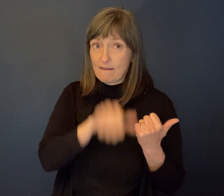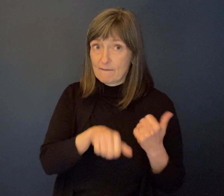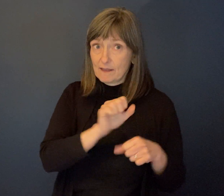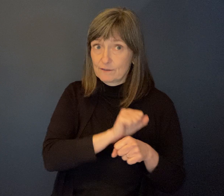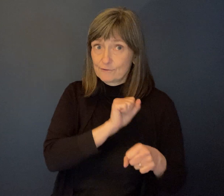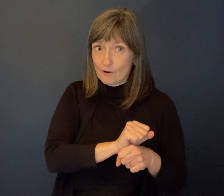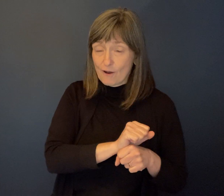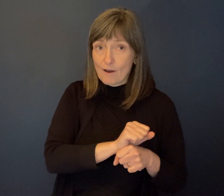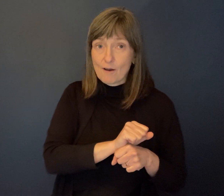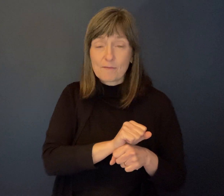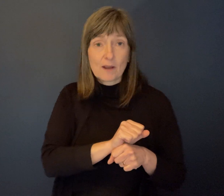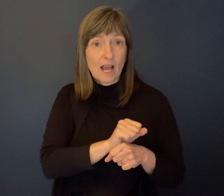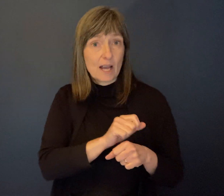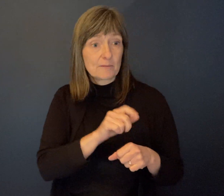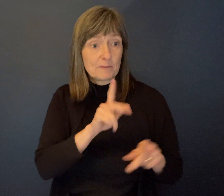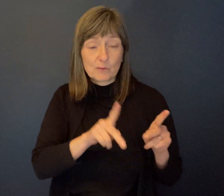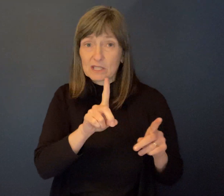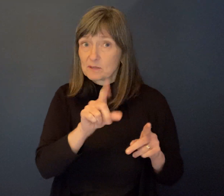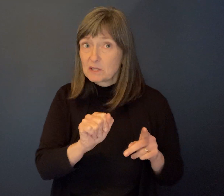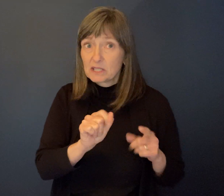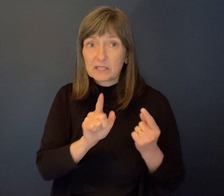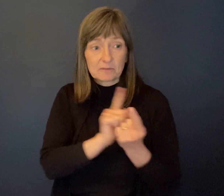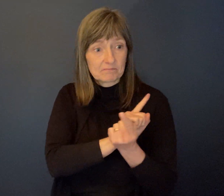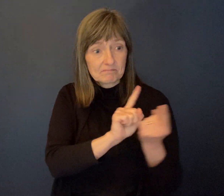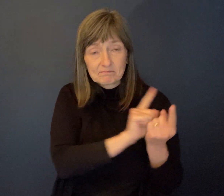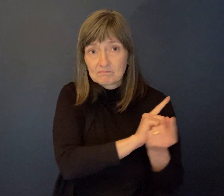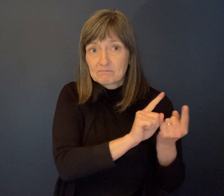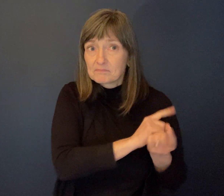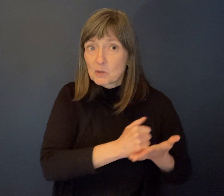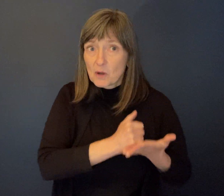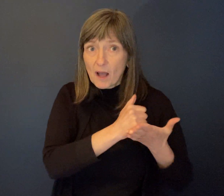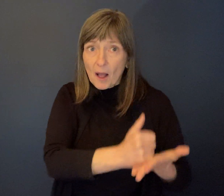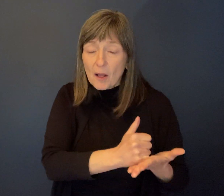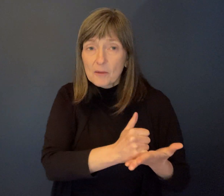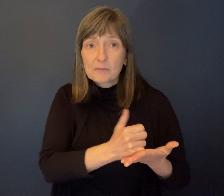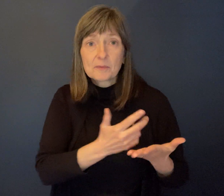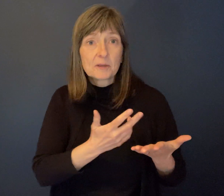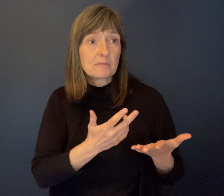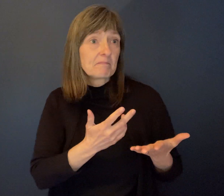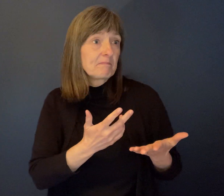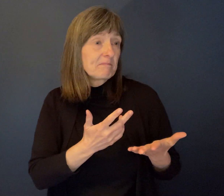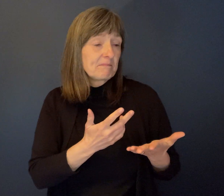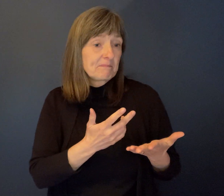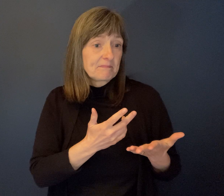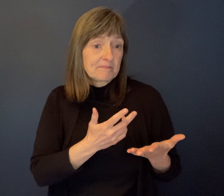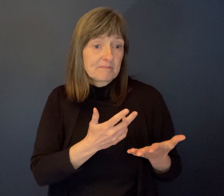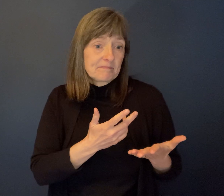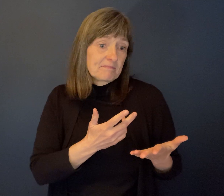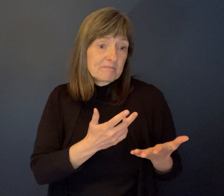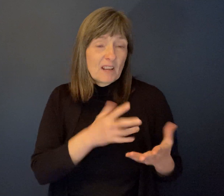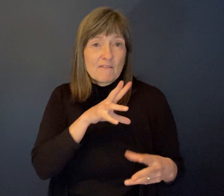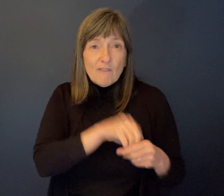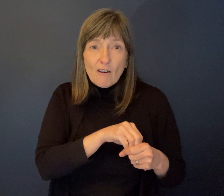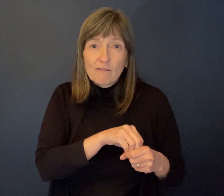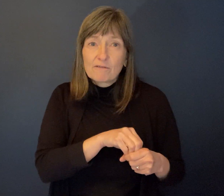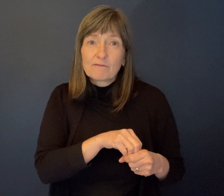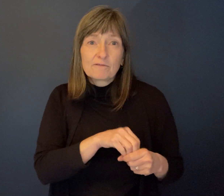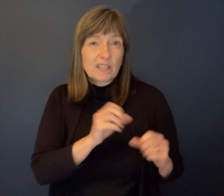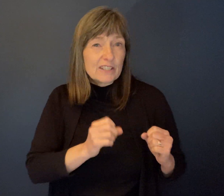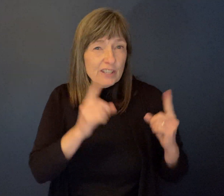-on-one with individuals with disabilities and do what I could to assist them to make it, uh, get involved in, uh, education and employment